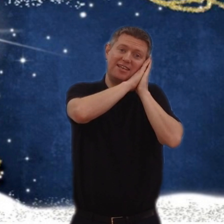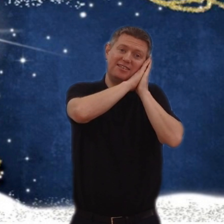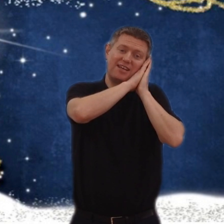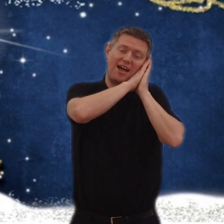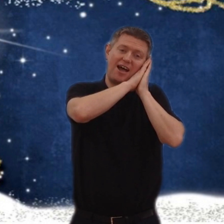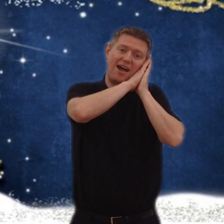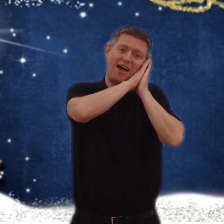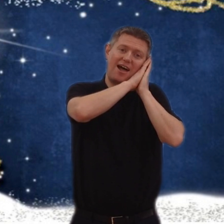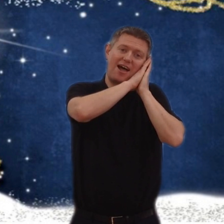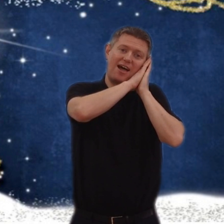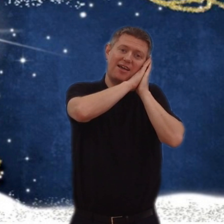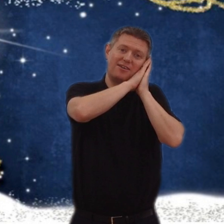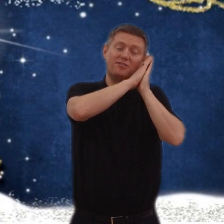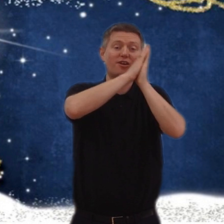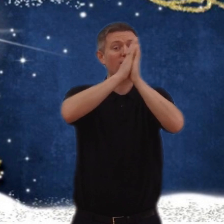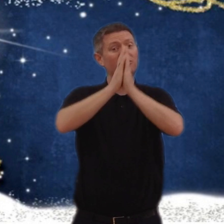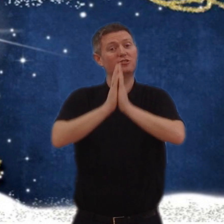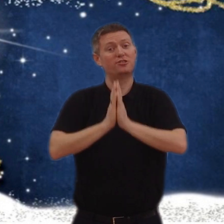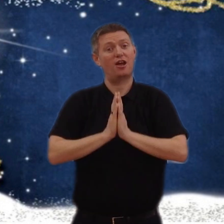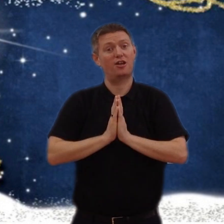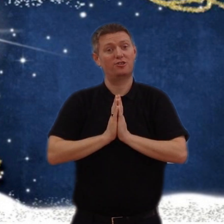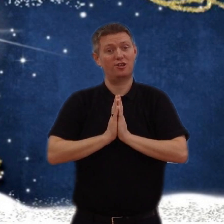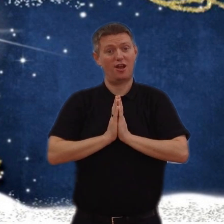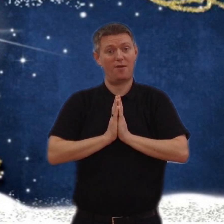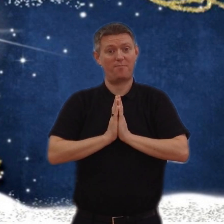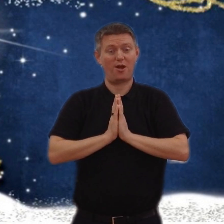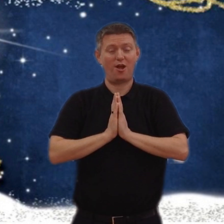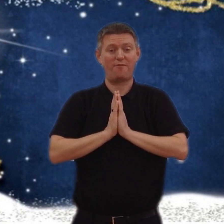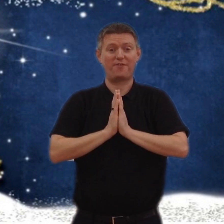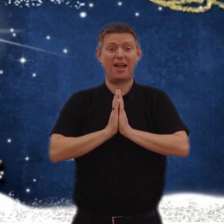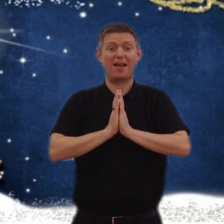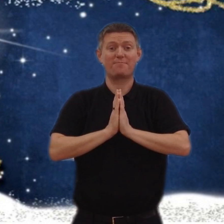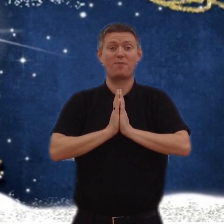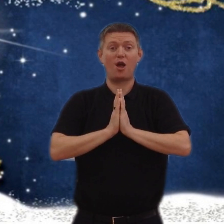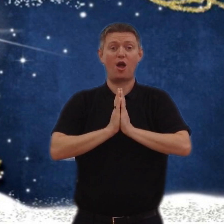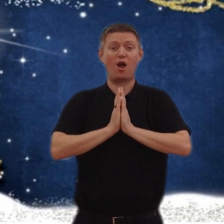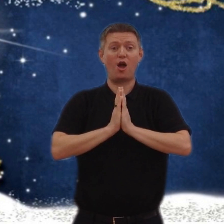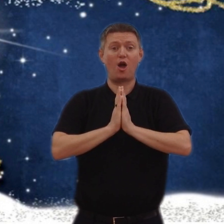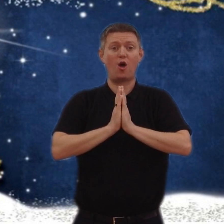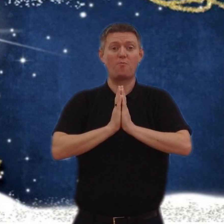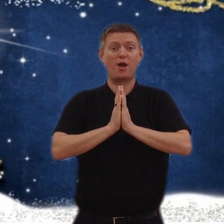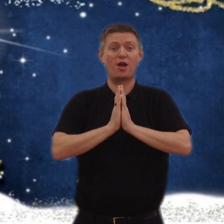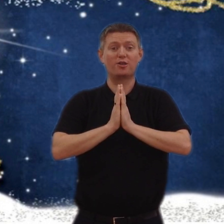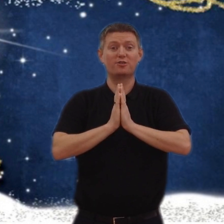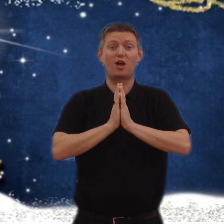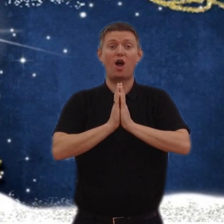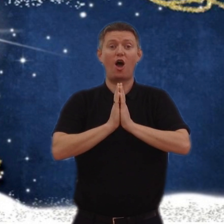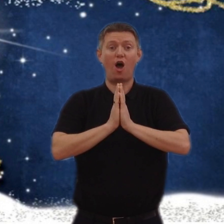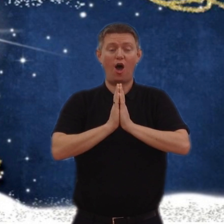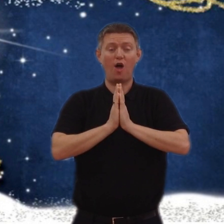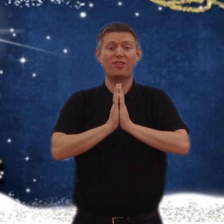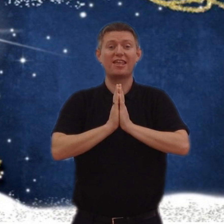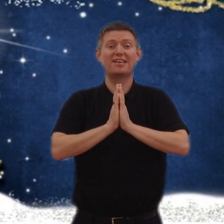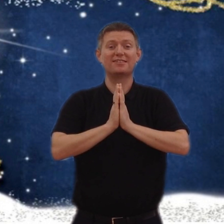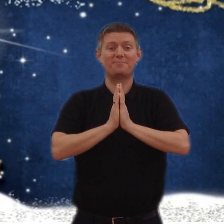sight Such a perfect moment on this